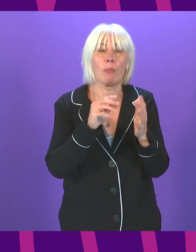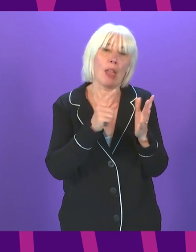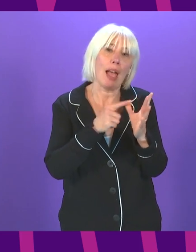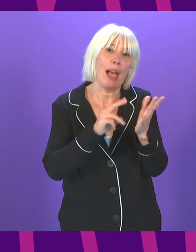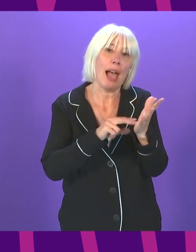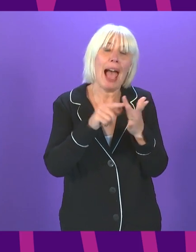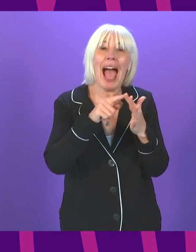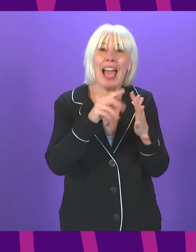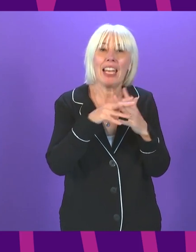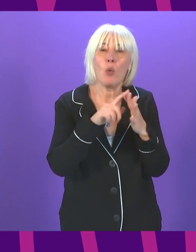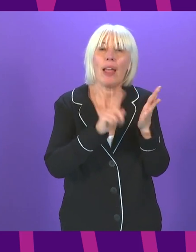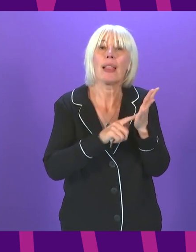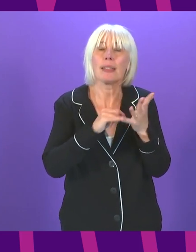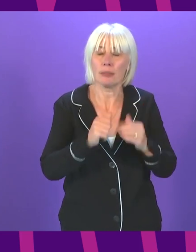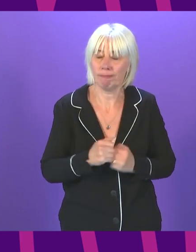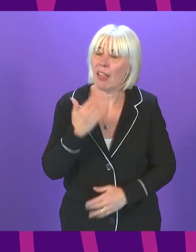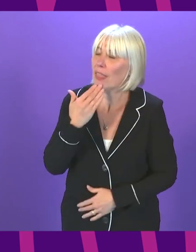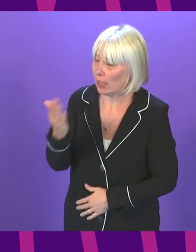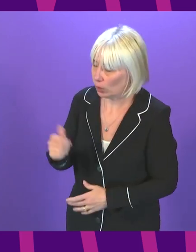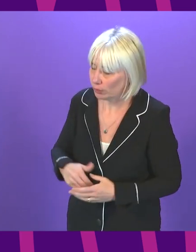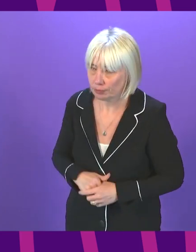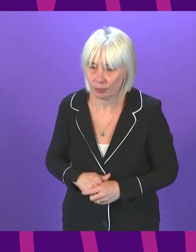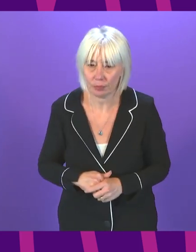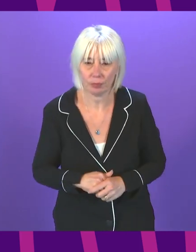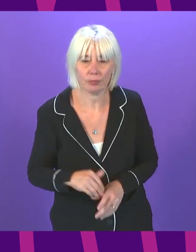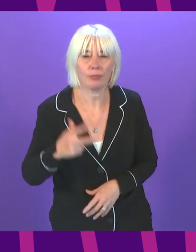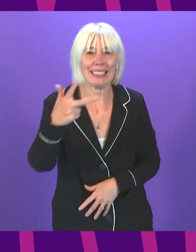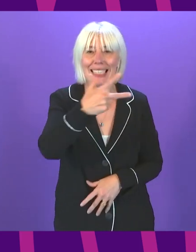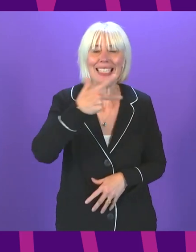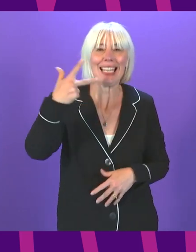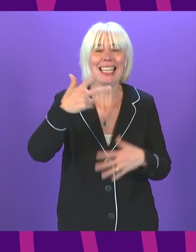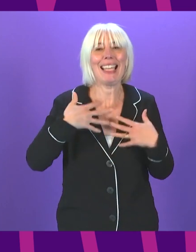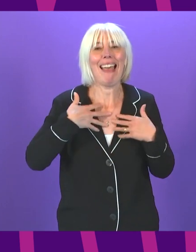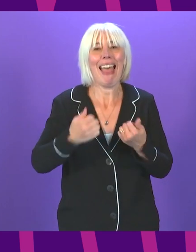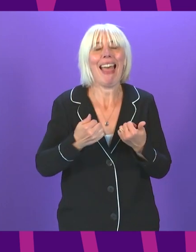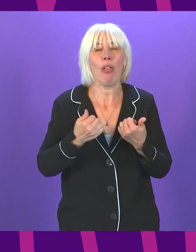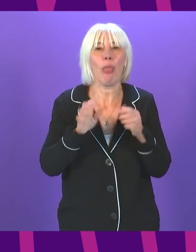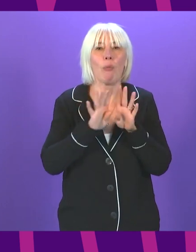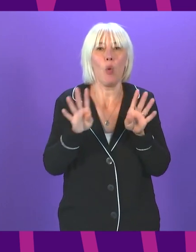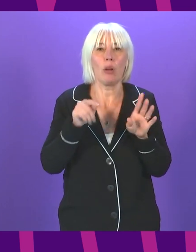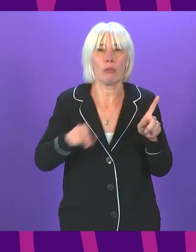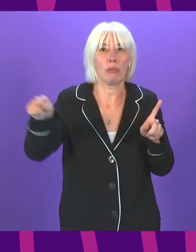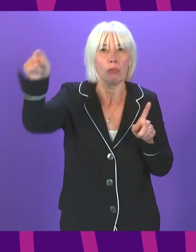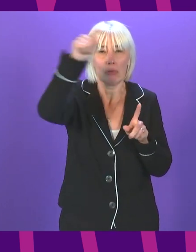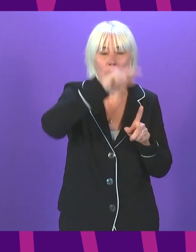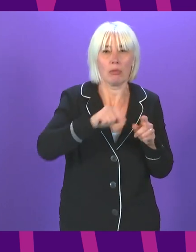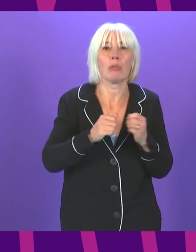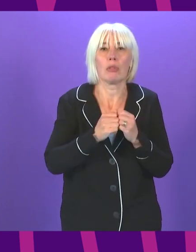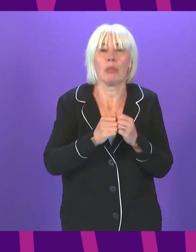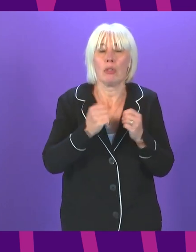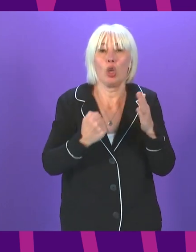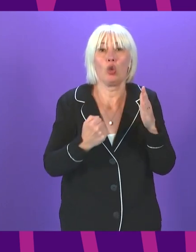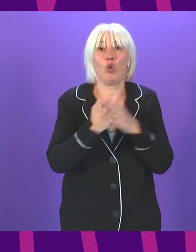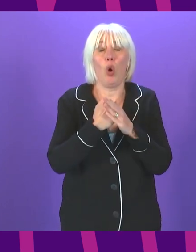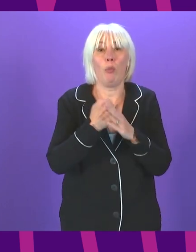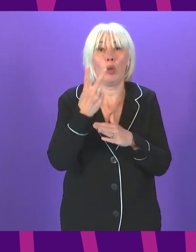Thank you, Presiding Officer. The news that eight health boards, including NHS Peter Glasgow and Clyde, are in the top 20 Covid